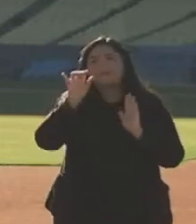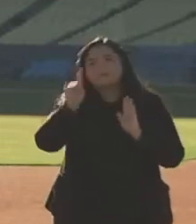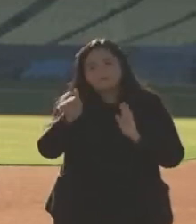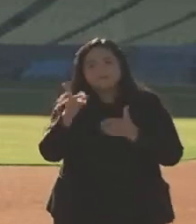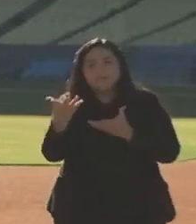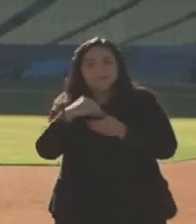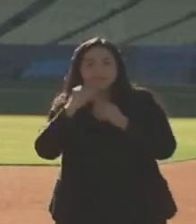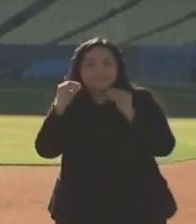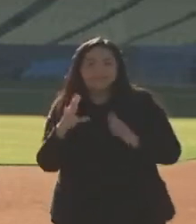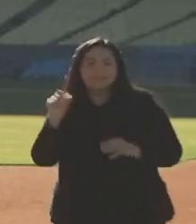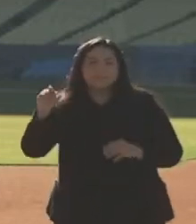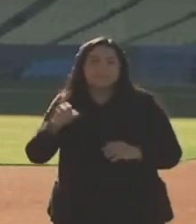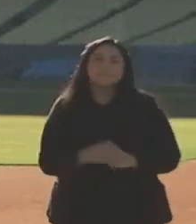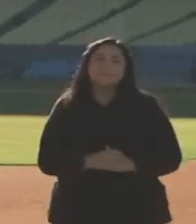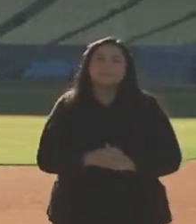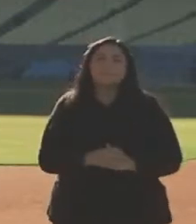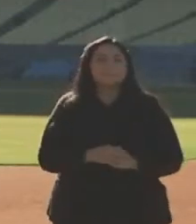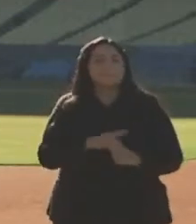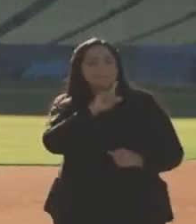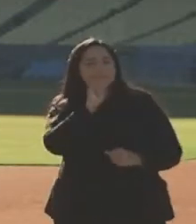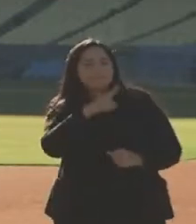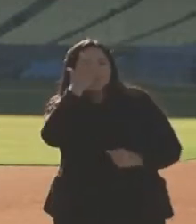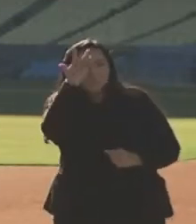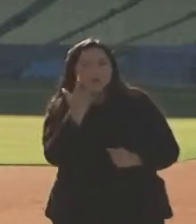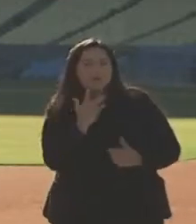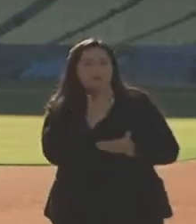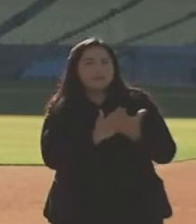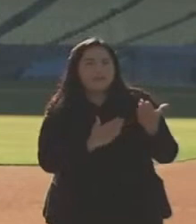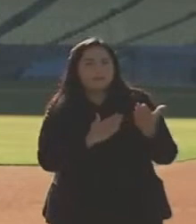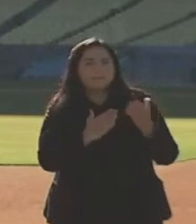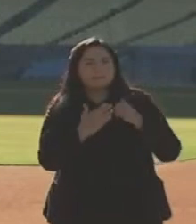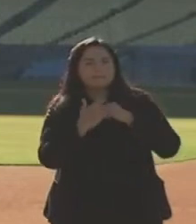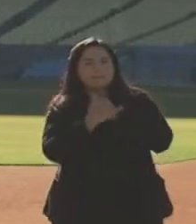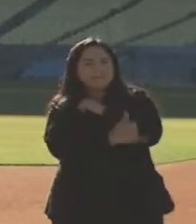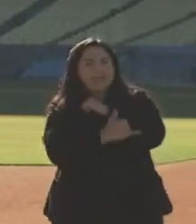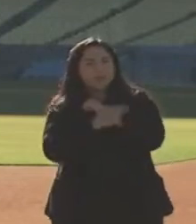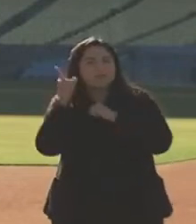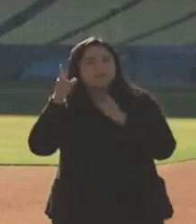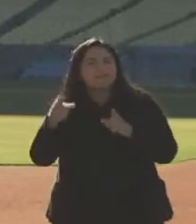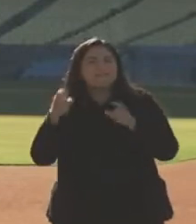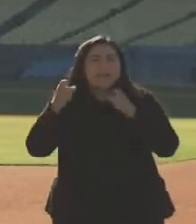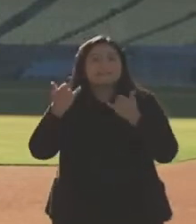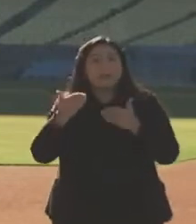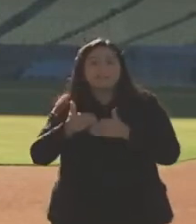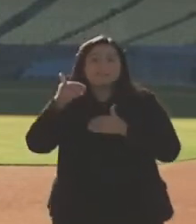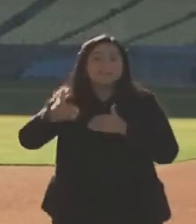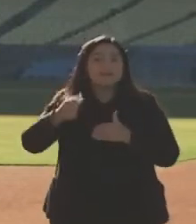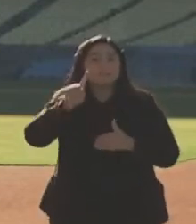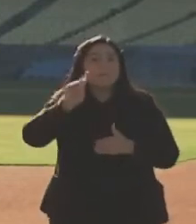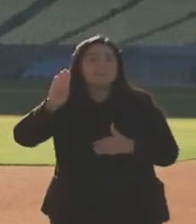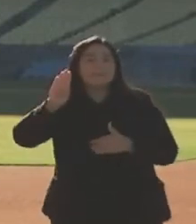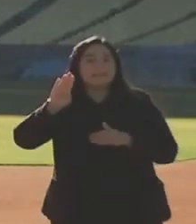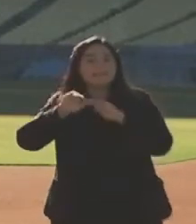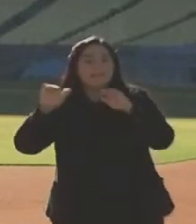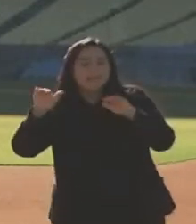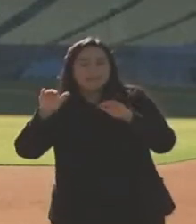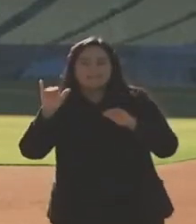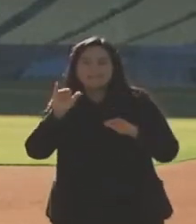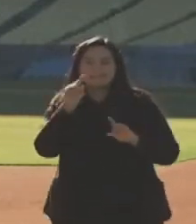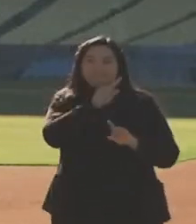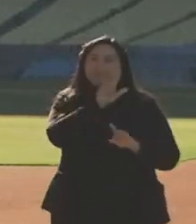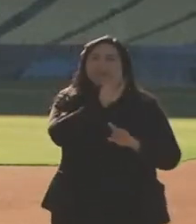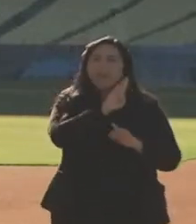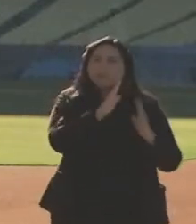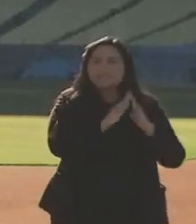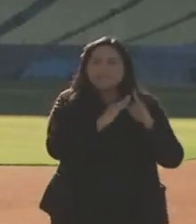So why are we seeing some counties are getting to the 1B phase quicker than others? For example, even Long Beach City has